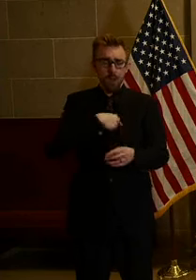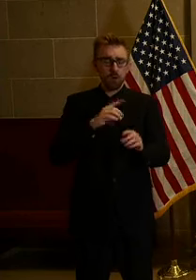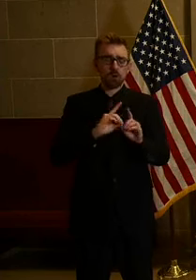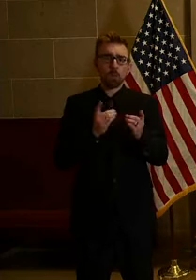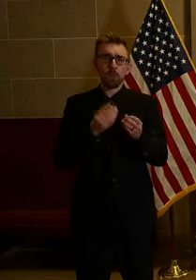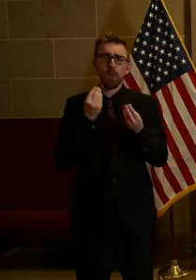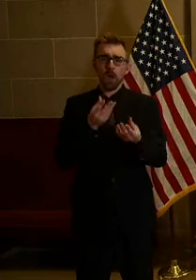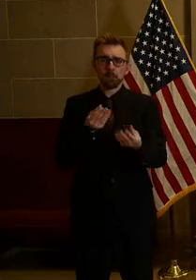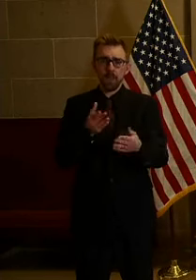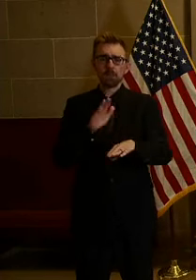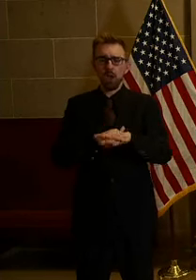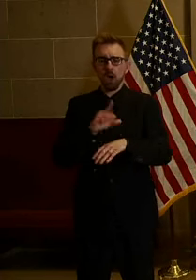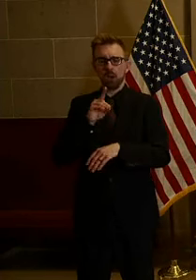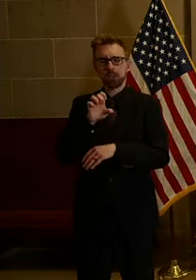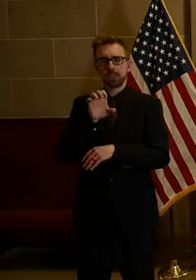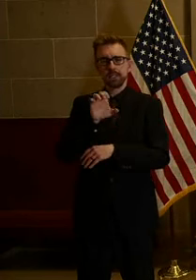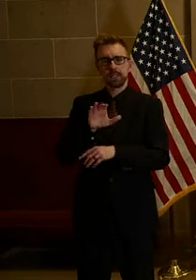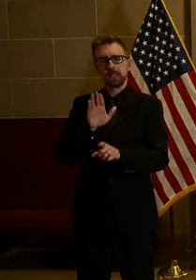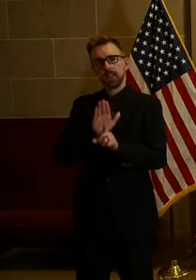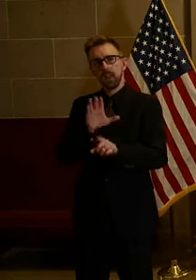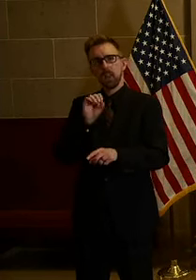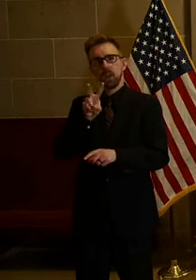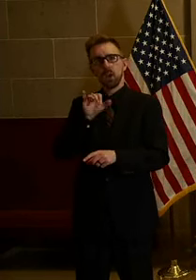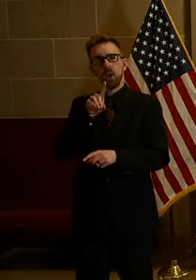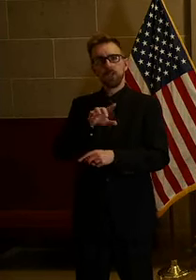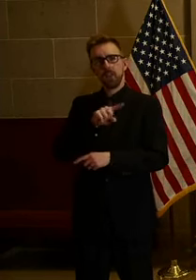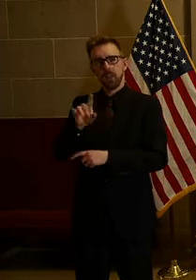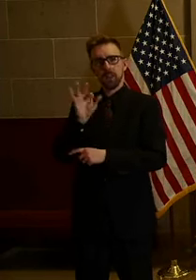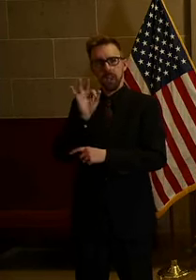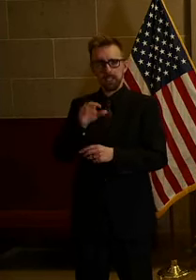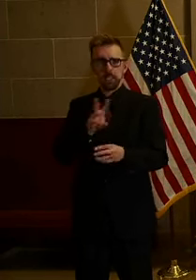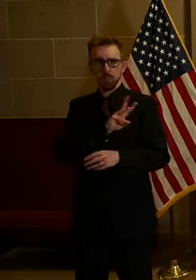DESE COVID-19 website. Thank you very much.